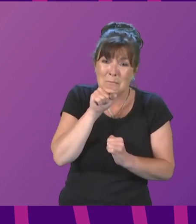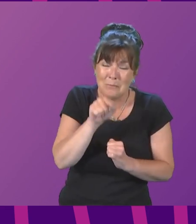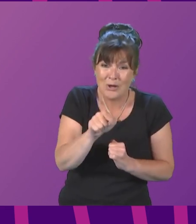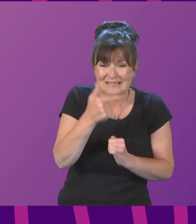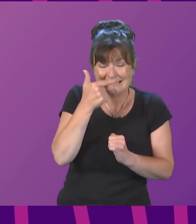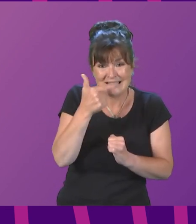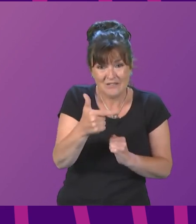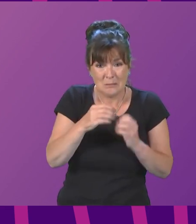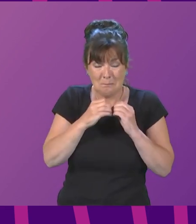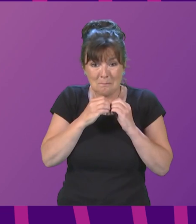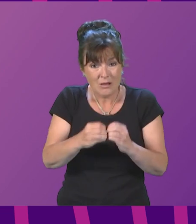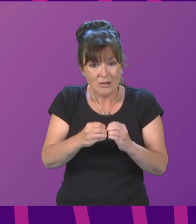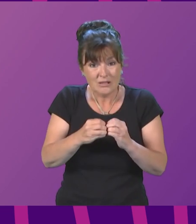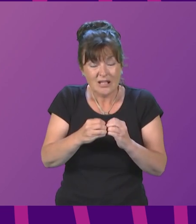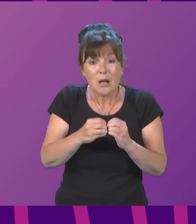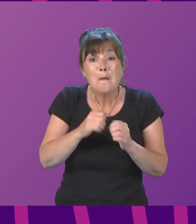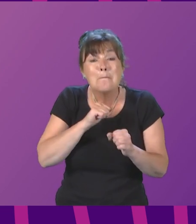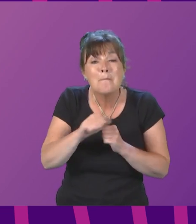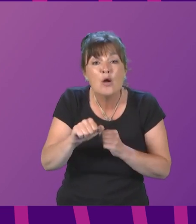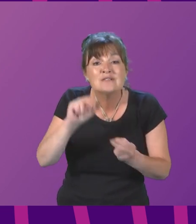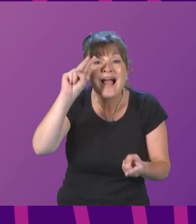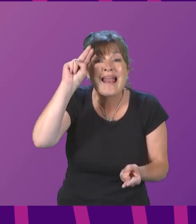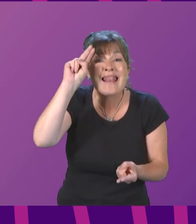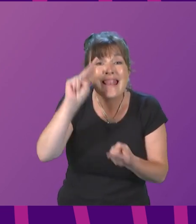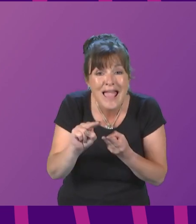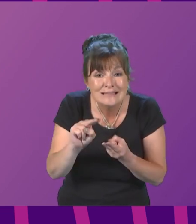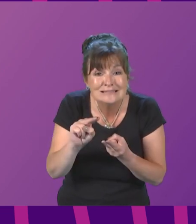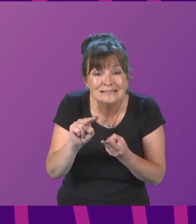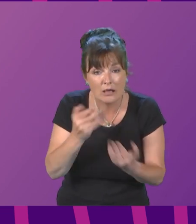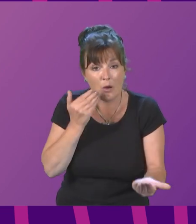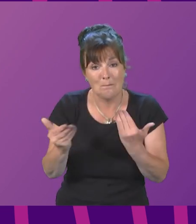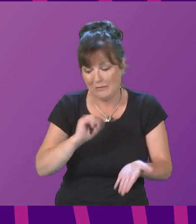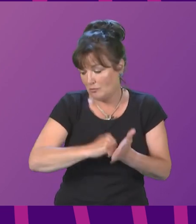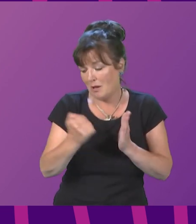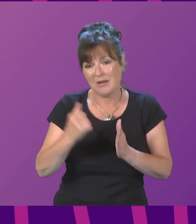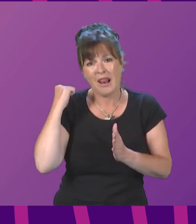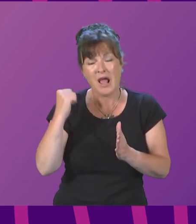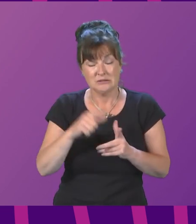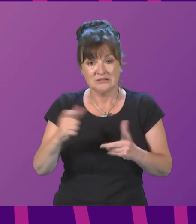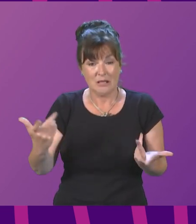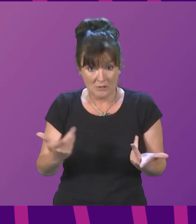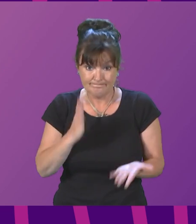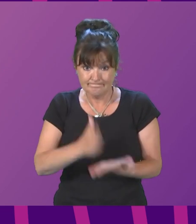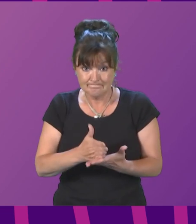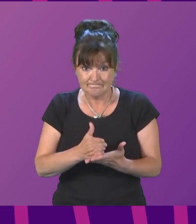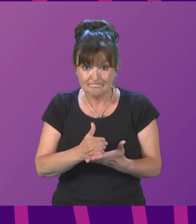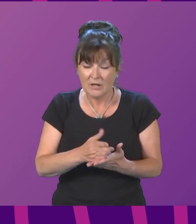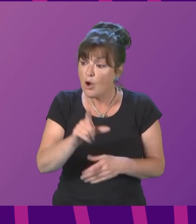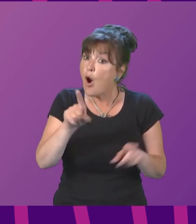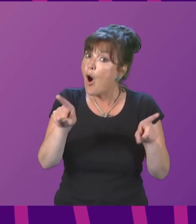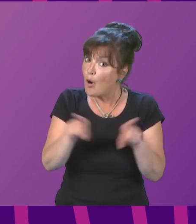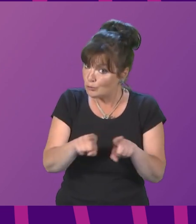billion less than when it was published last December. In addition, and by necessity,